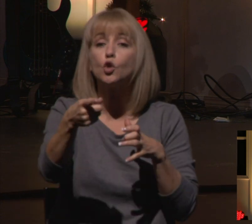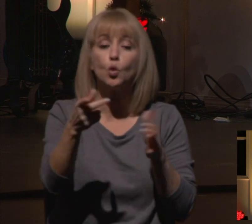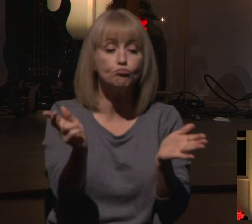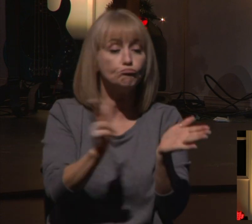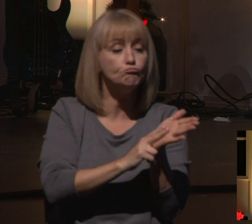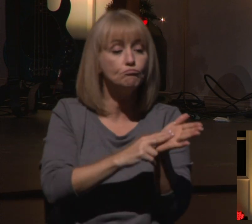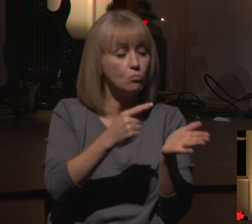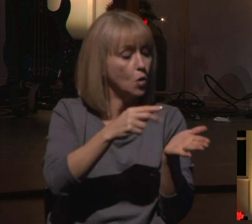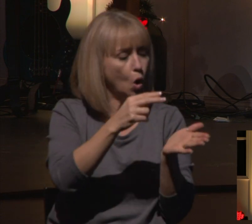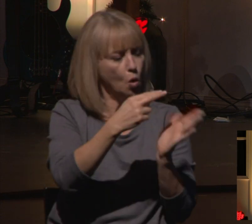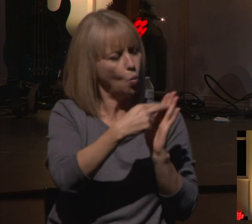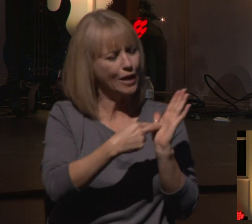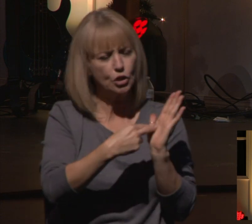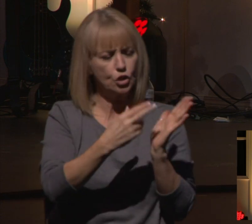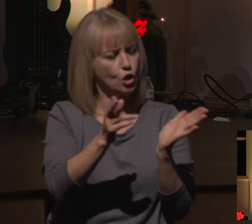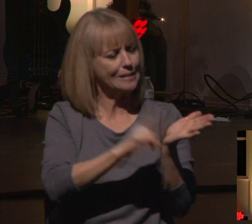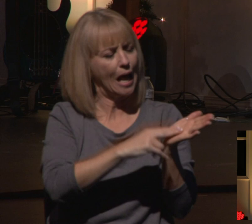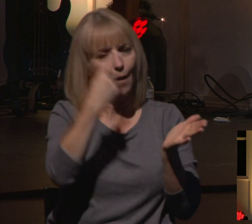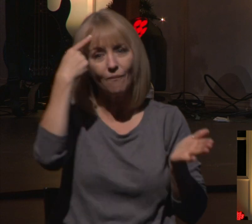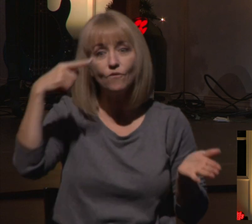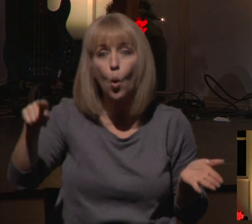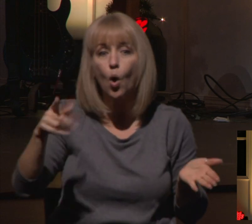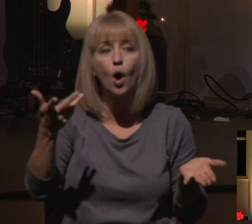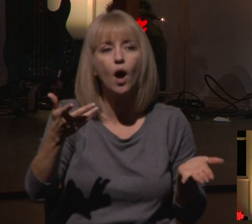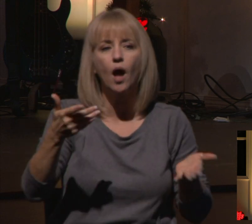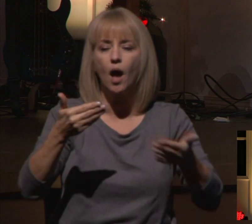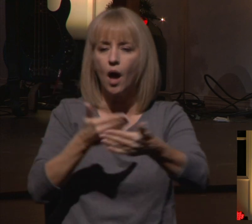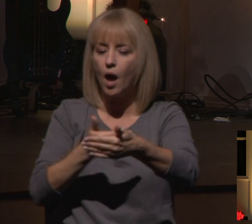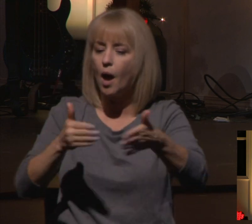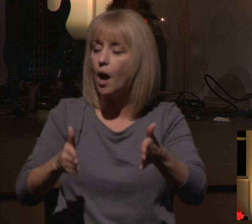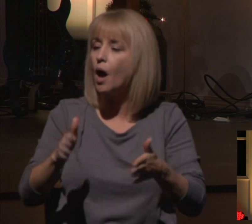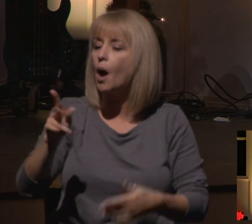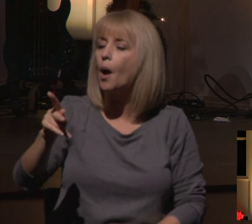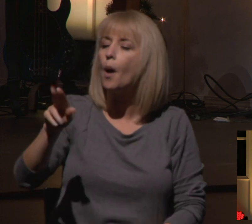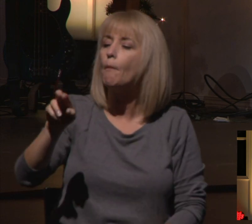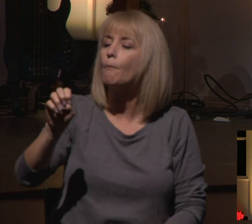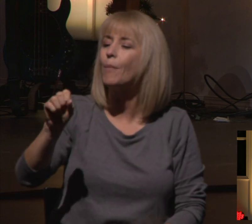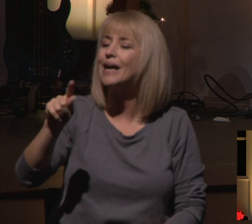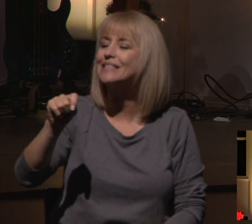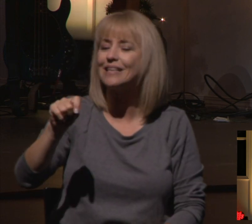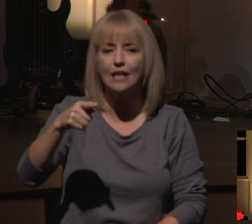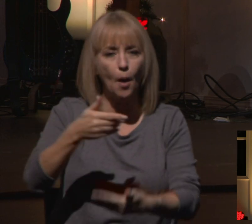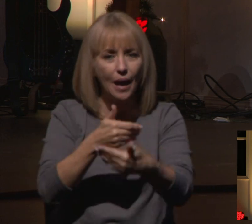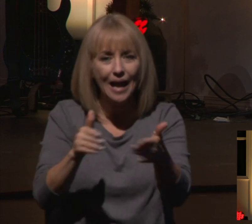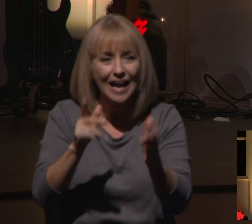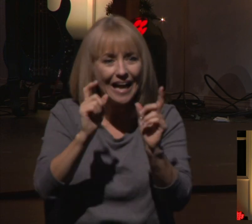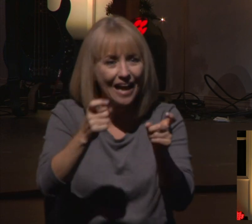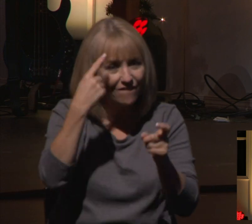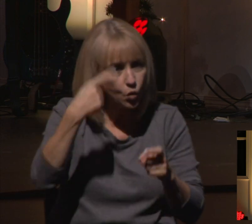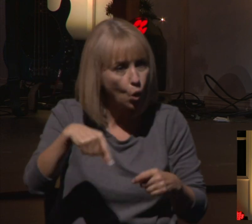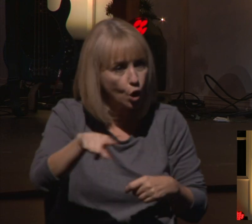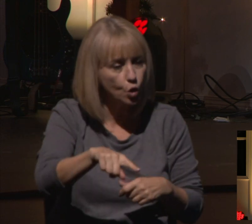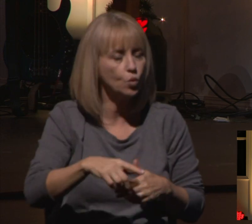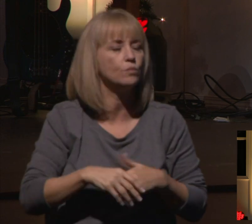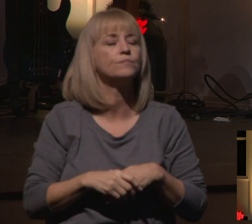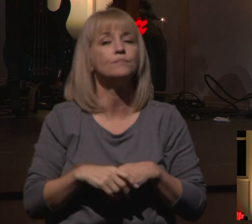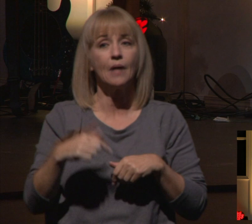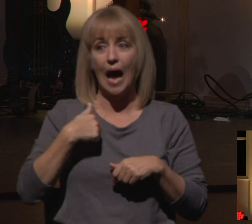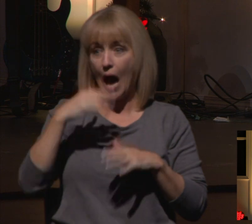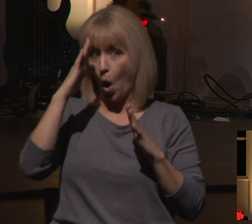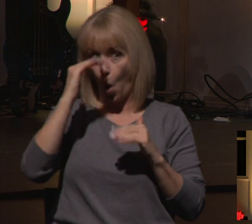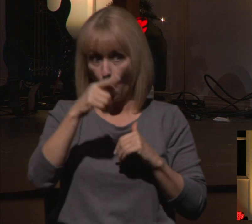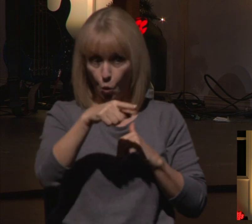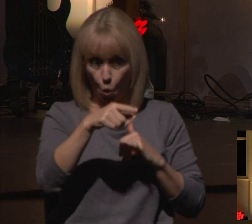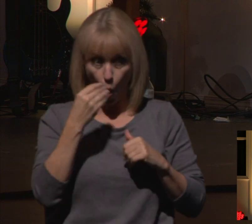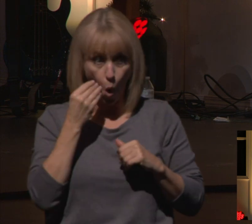every household at Harvester, okay? Now, if you're watching at home right now, I especially hope that you will register for one of